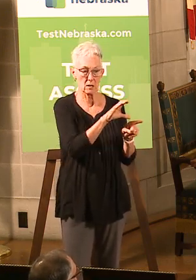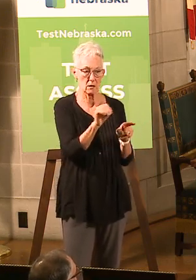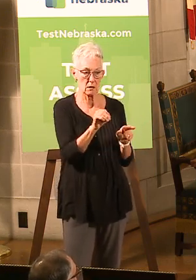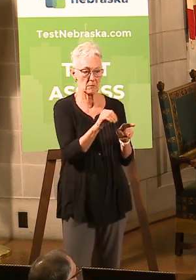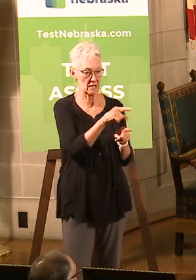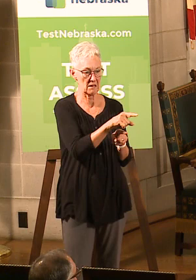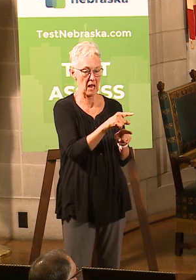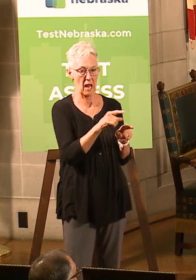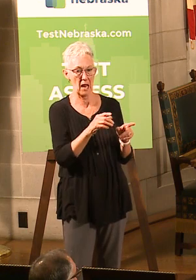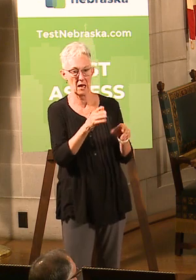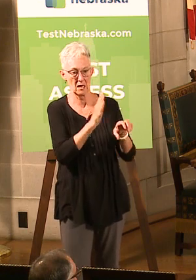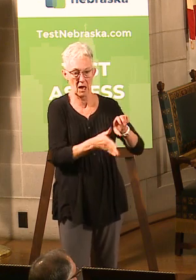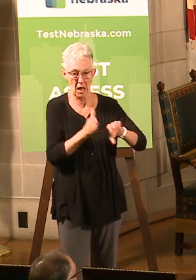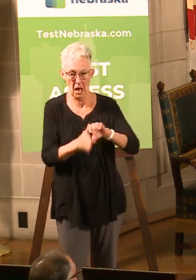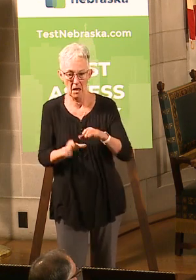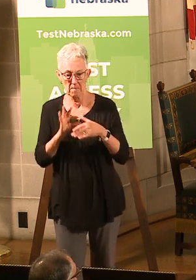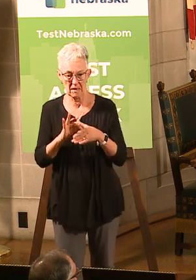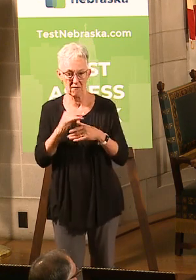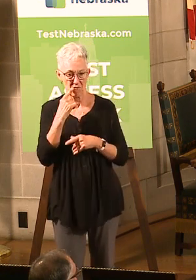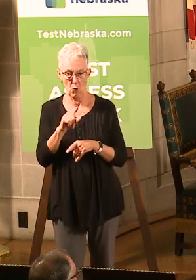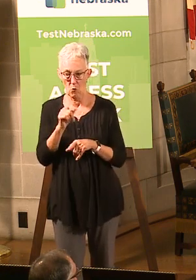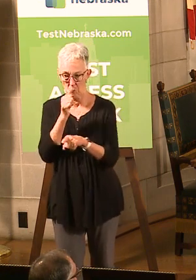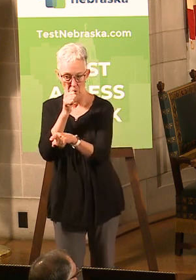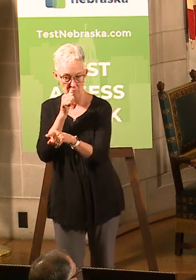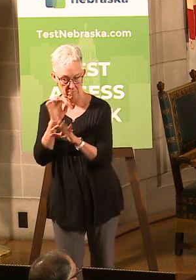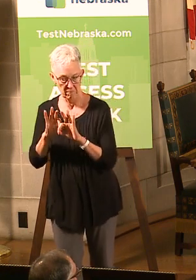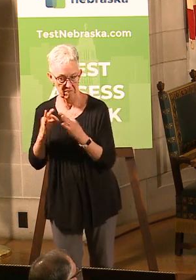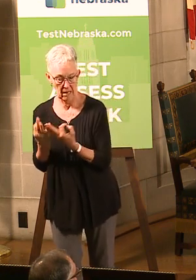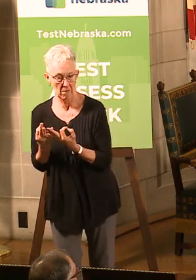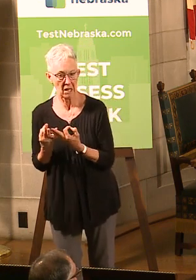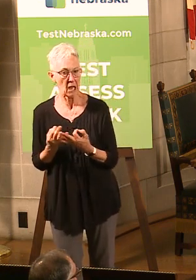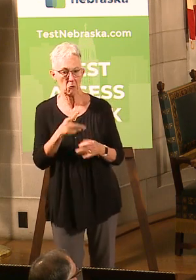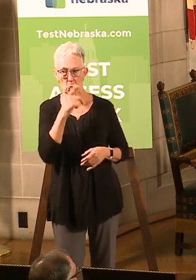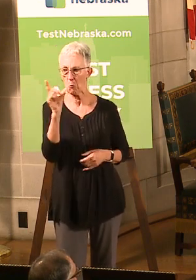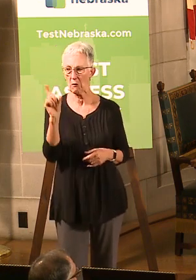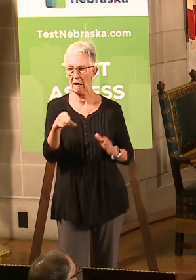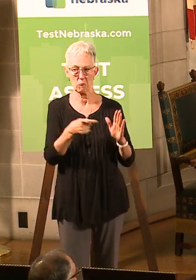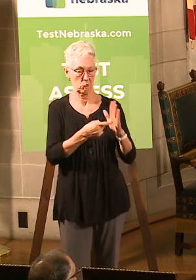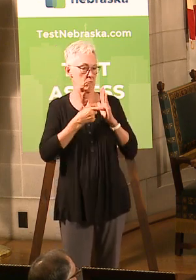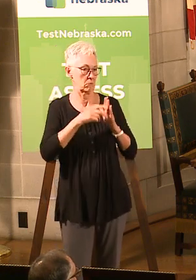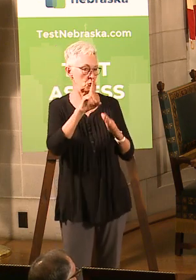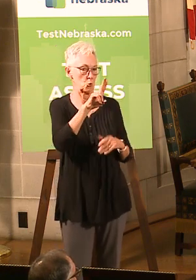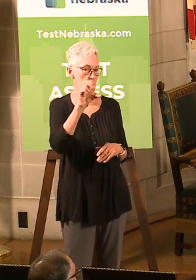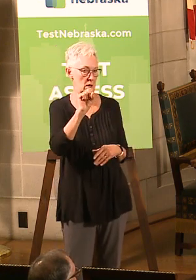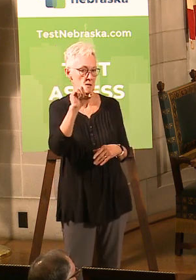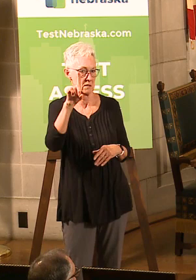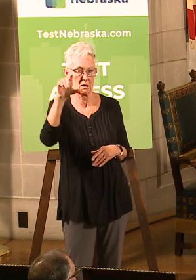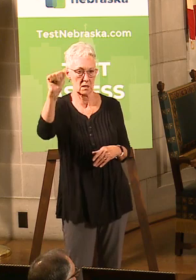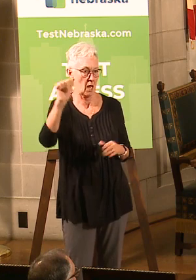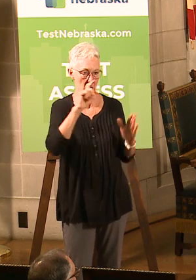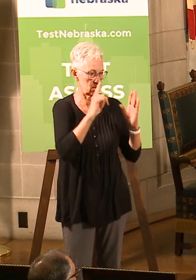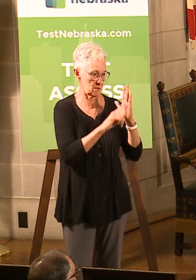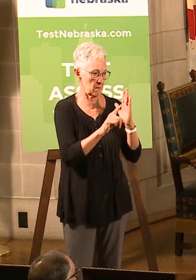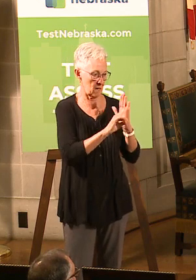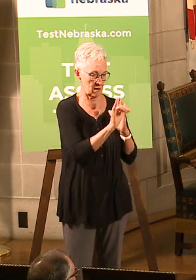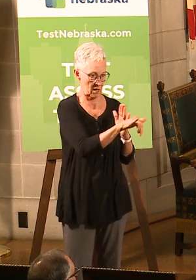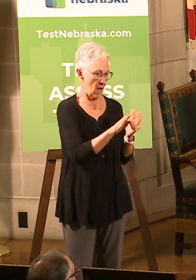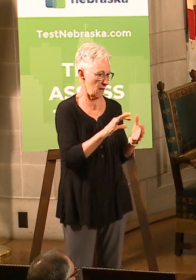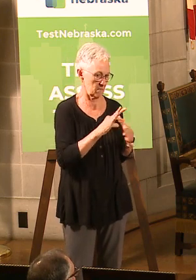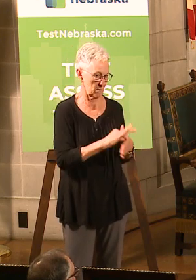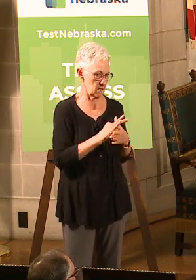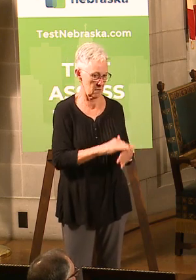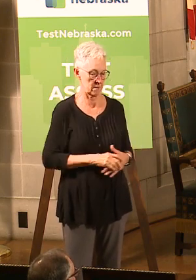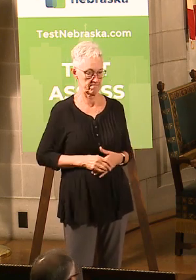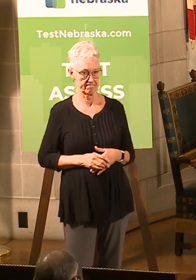USDA inspection. Has there been consideration to waiving some of the USDA inspections on a state level for